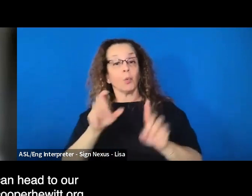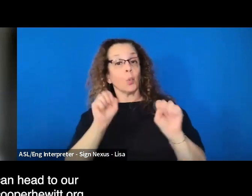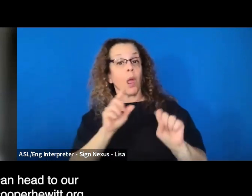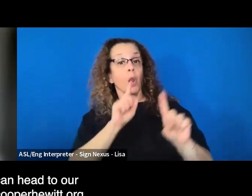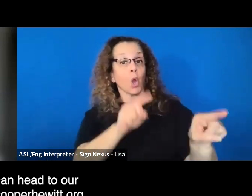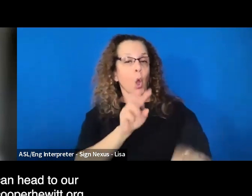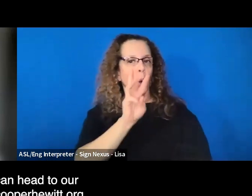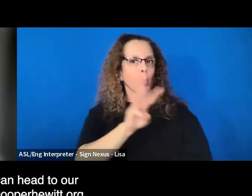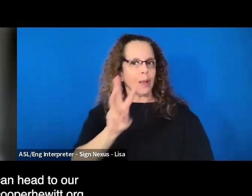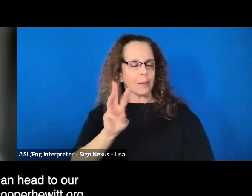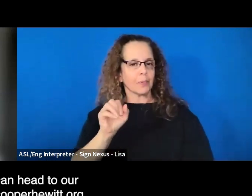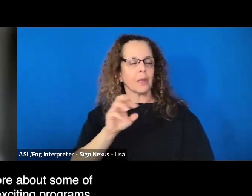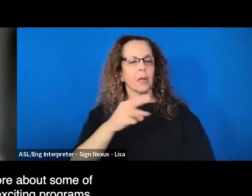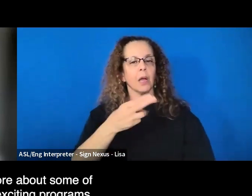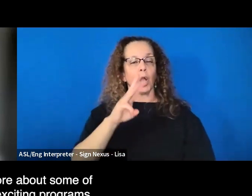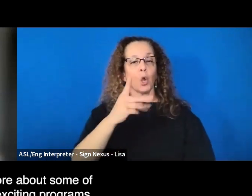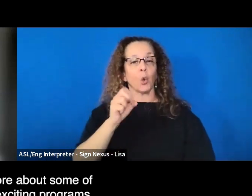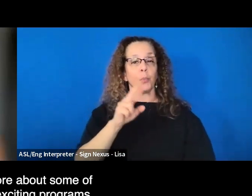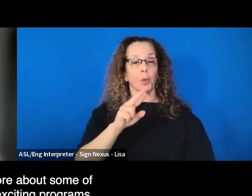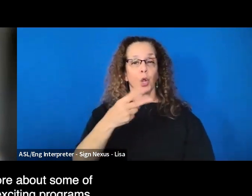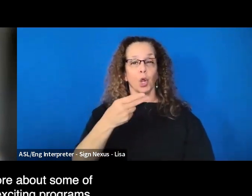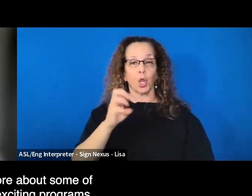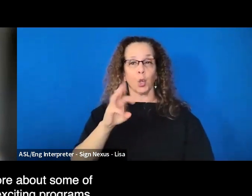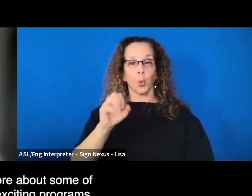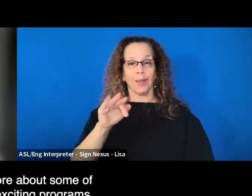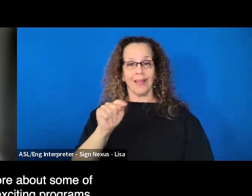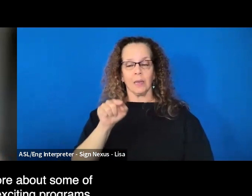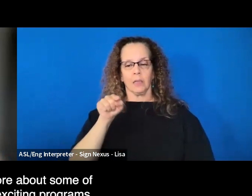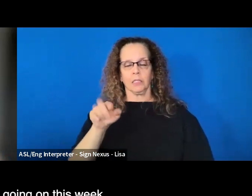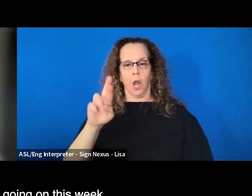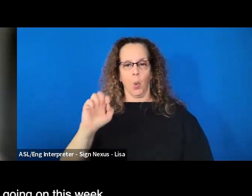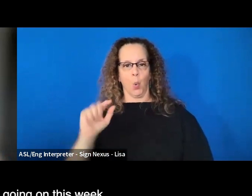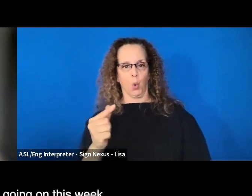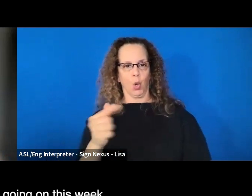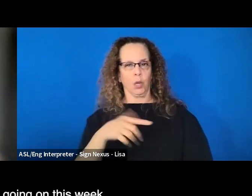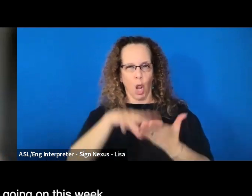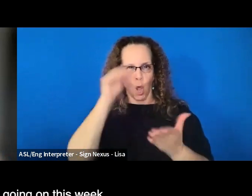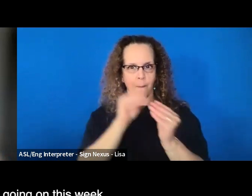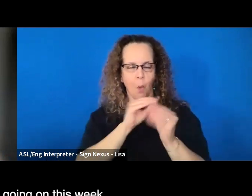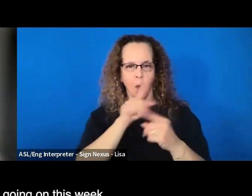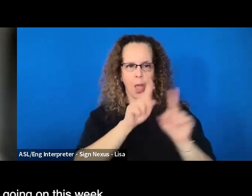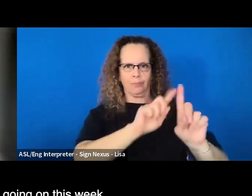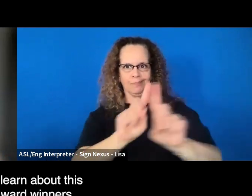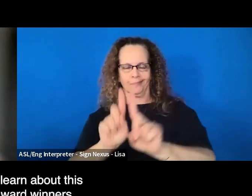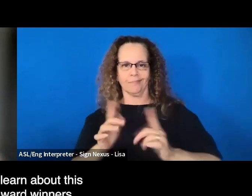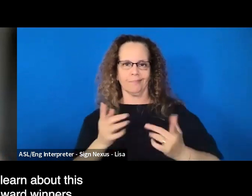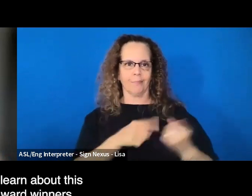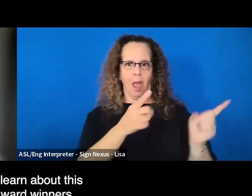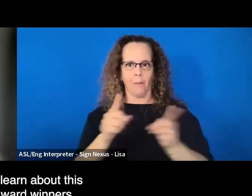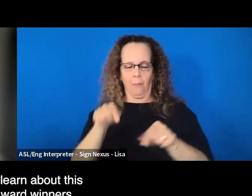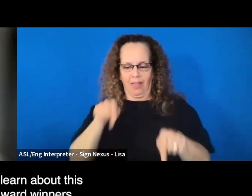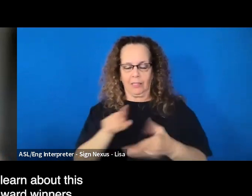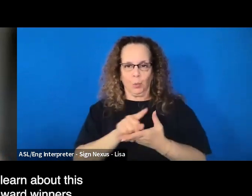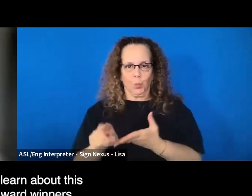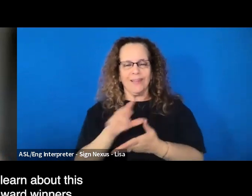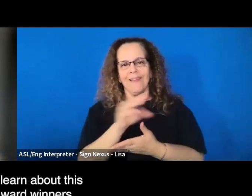cooperhewitt.org, to learn more about some of the other exciting programs that we have going on this week and also learn